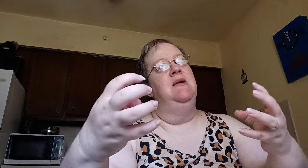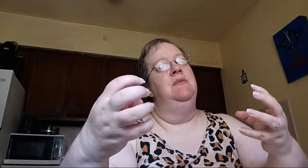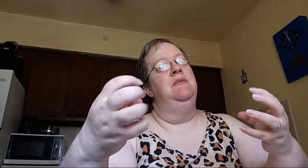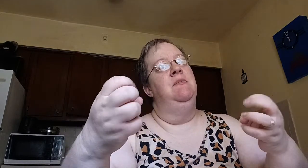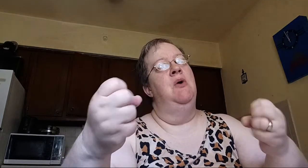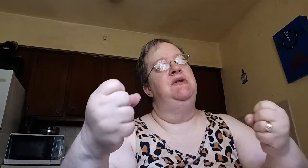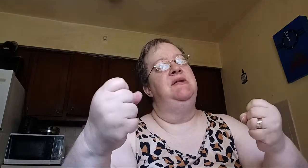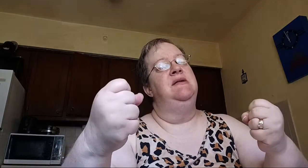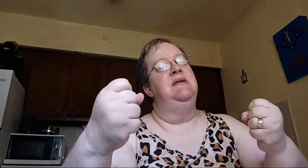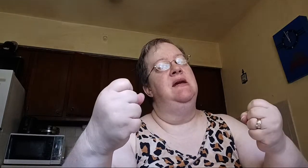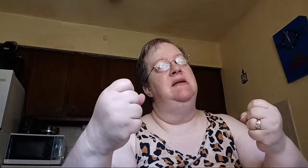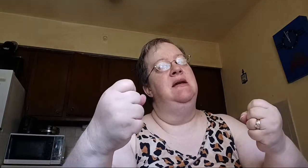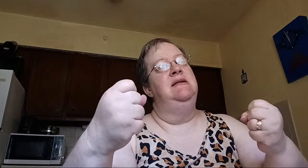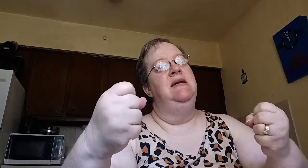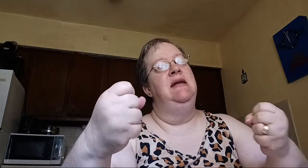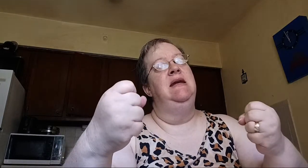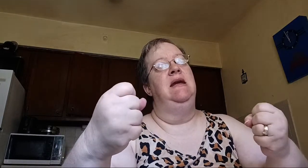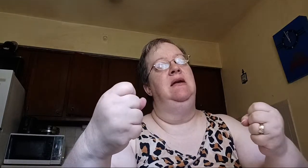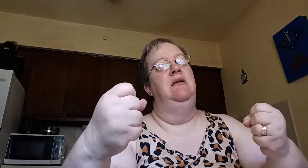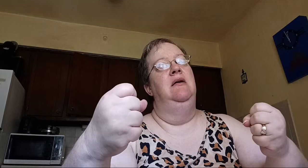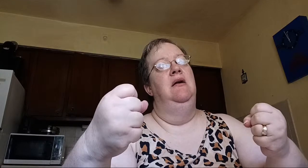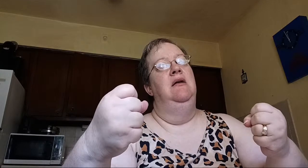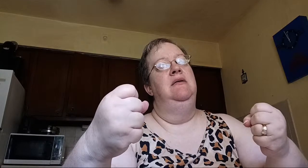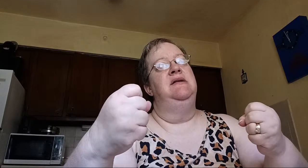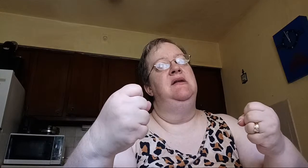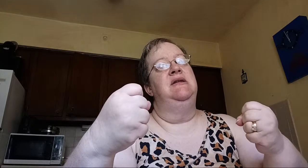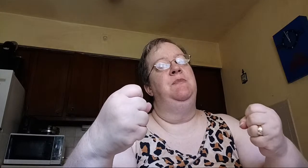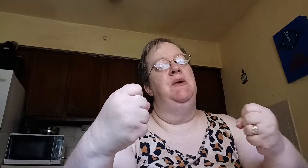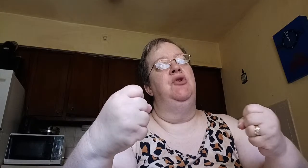Moses is needing. This spiritual